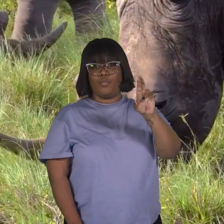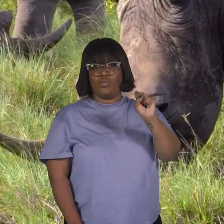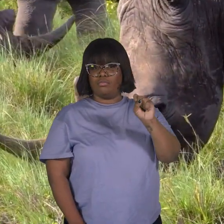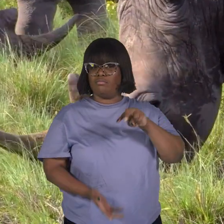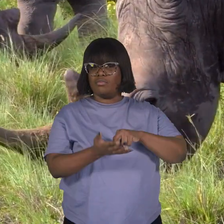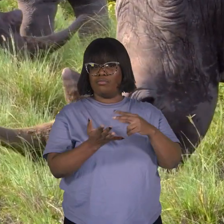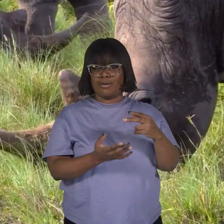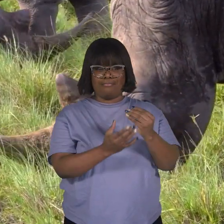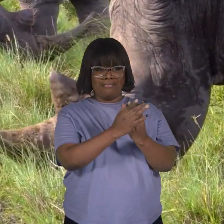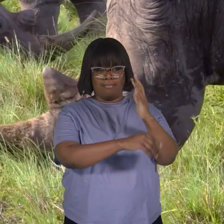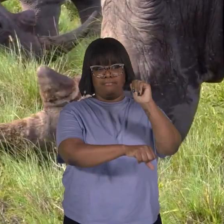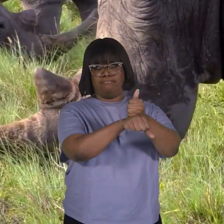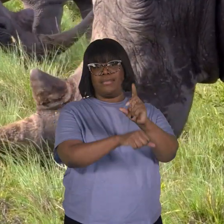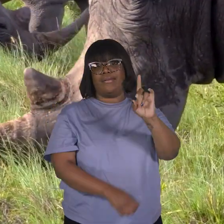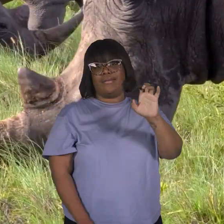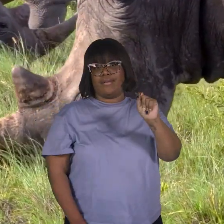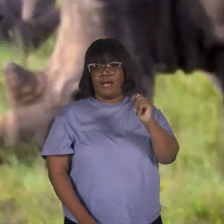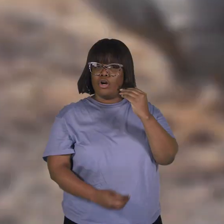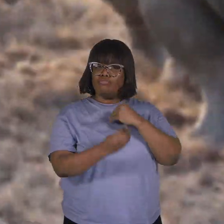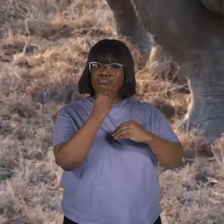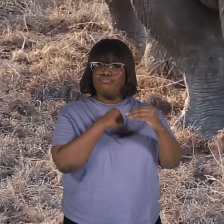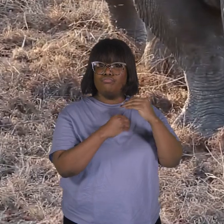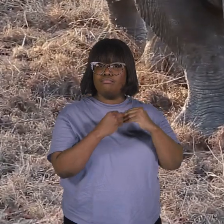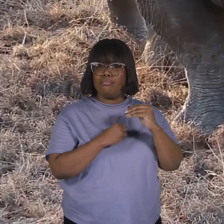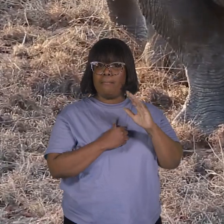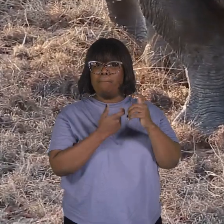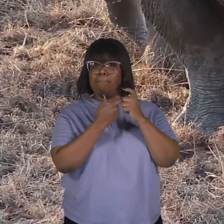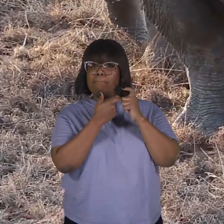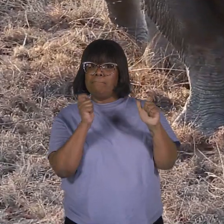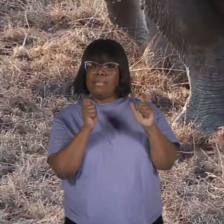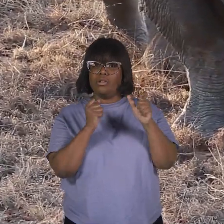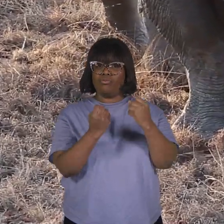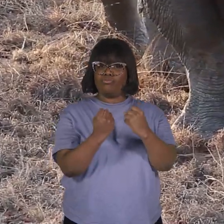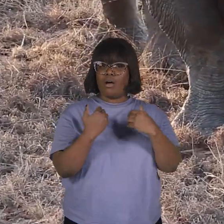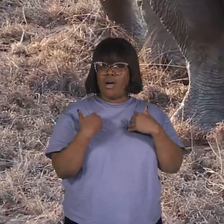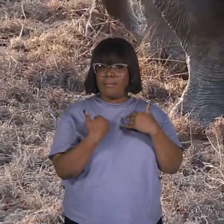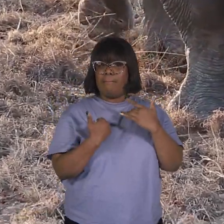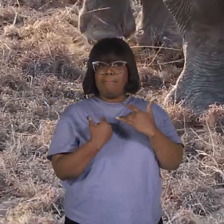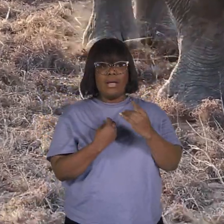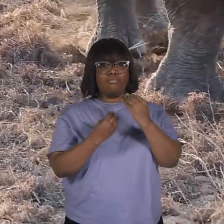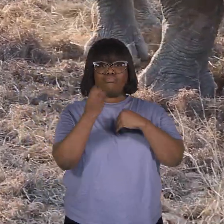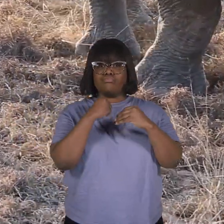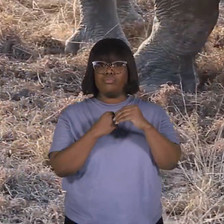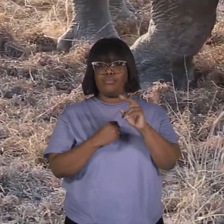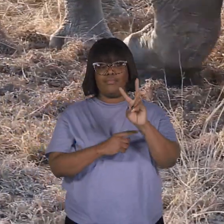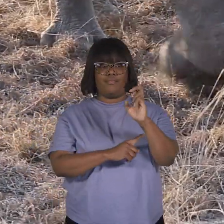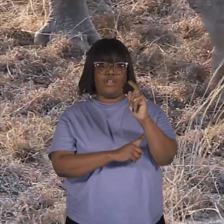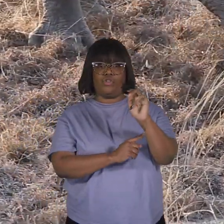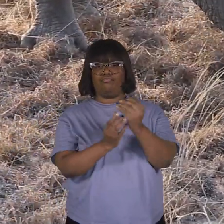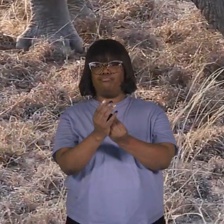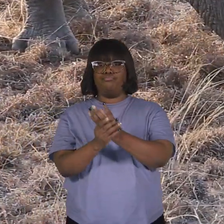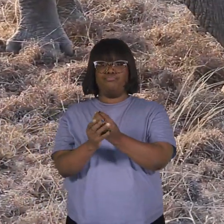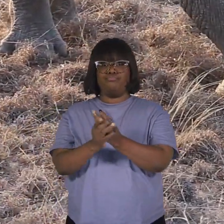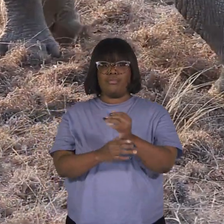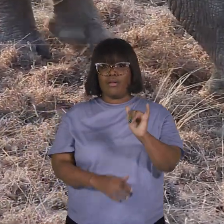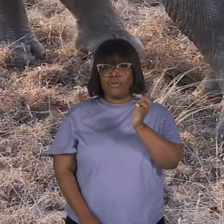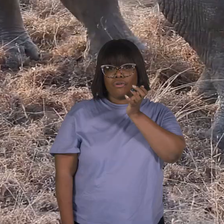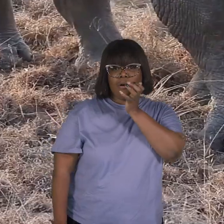they have a plant-based diet. These big, strong animals mainly munch on vegetation like grass,